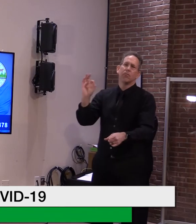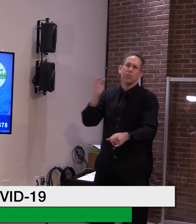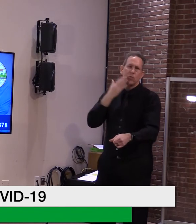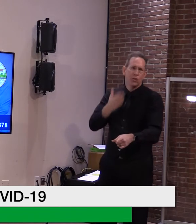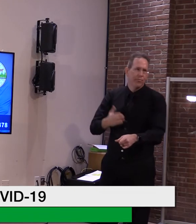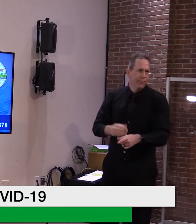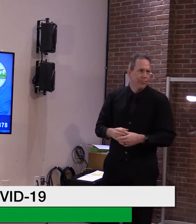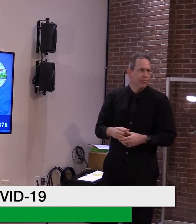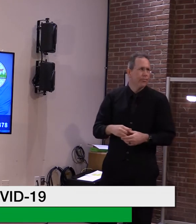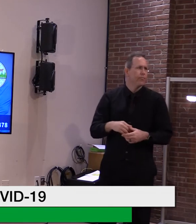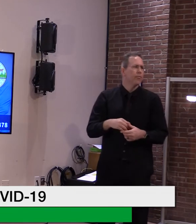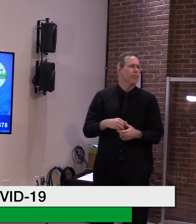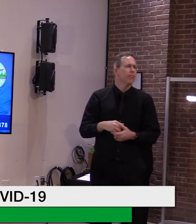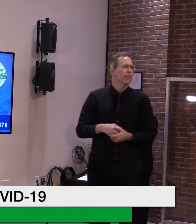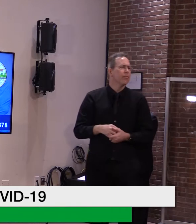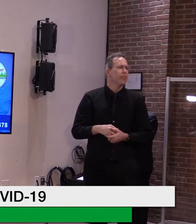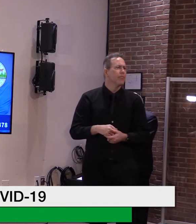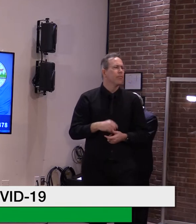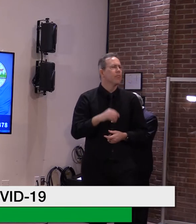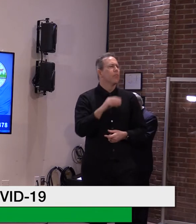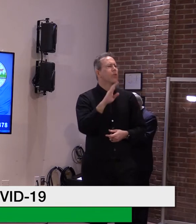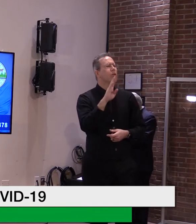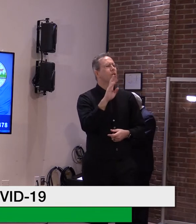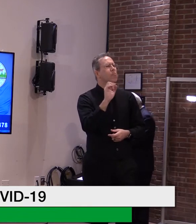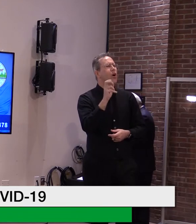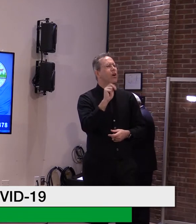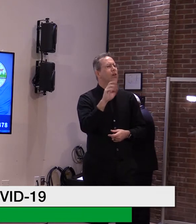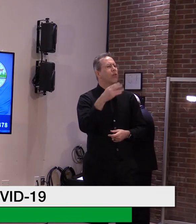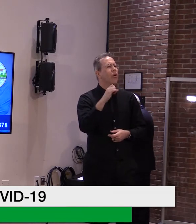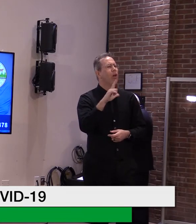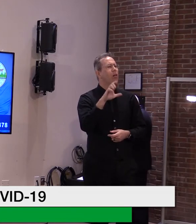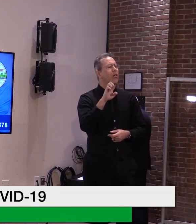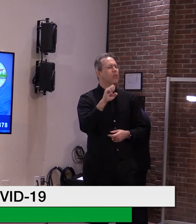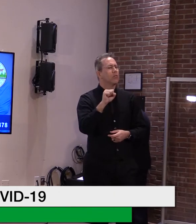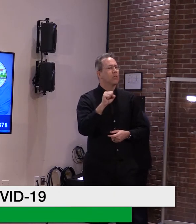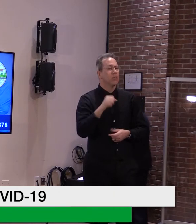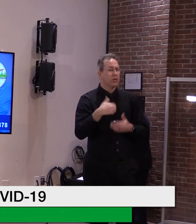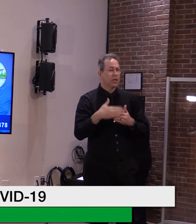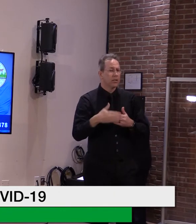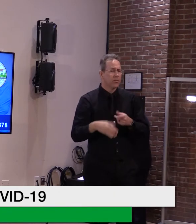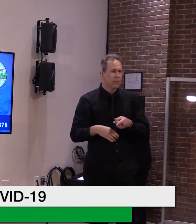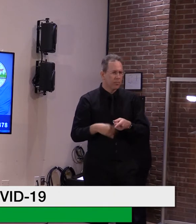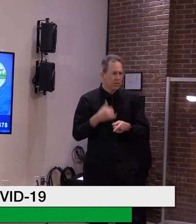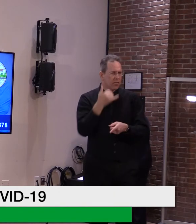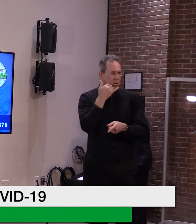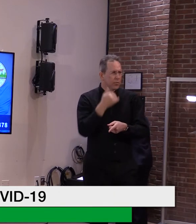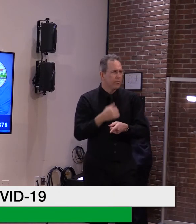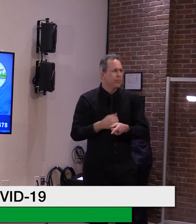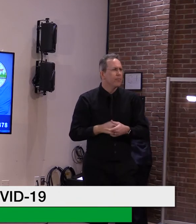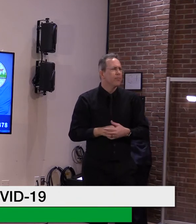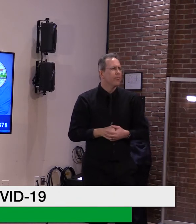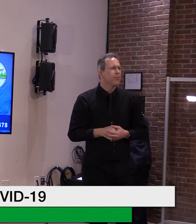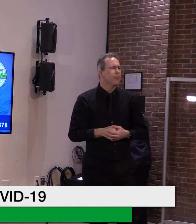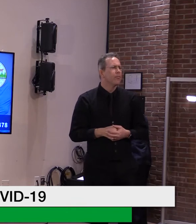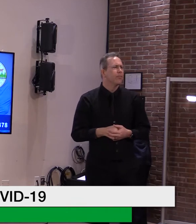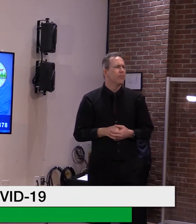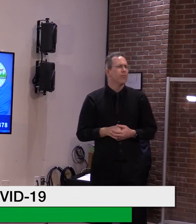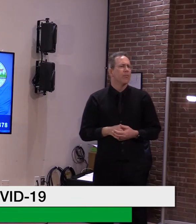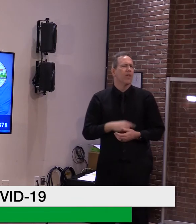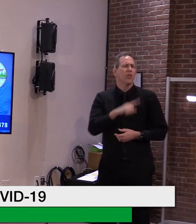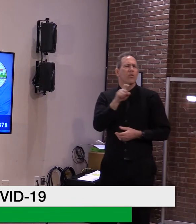questions about vaccinations from readers. The first is from a gentleman